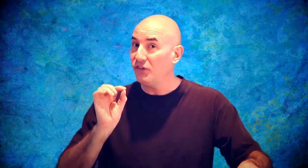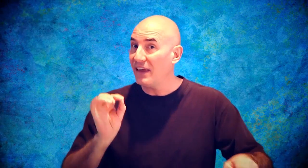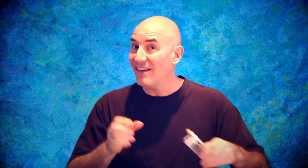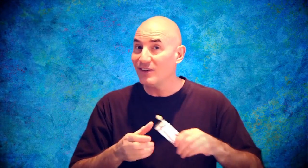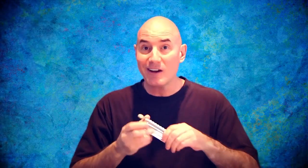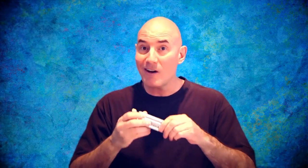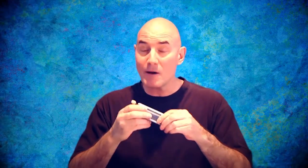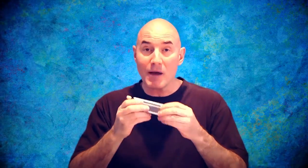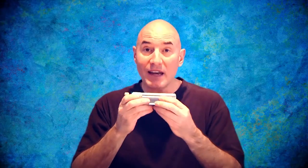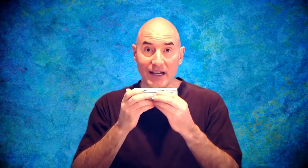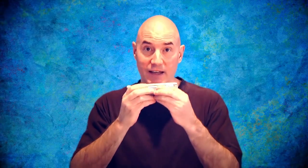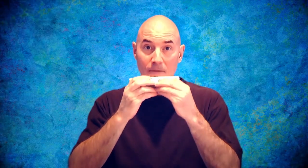sound on a harmonica,